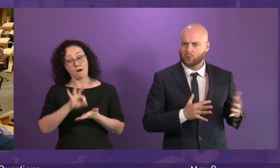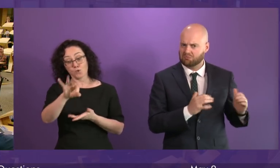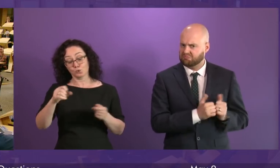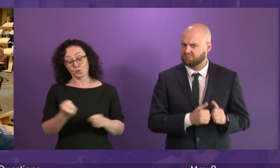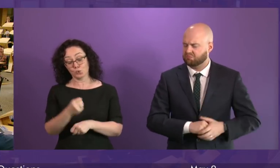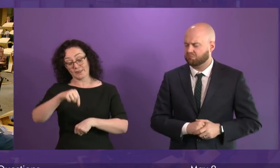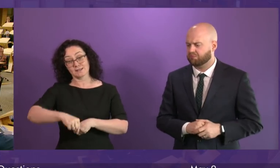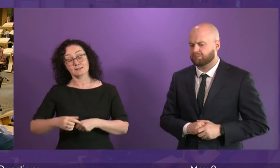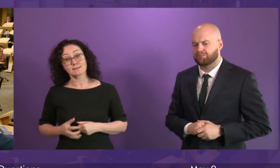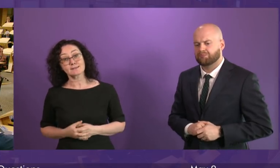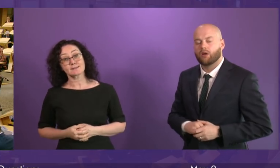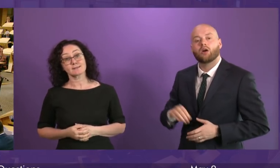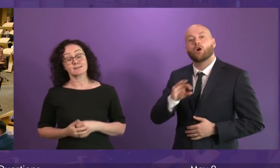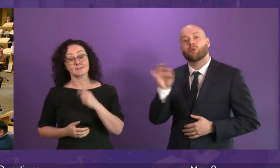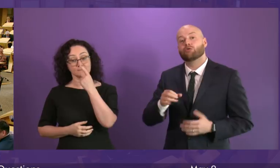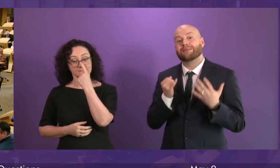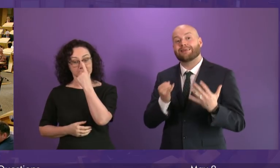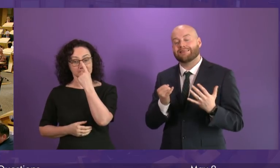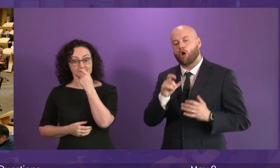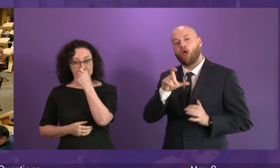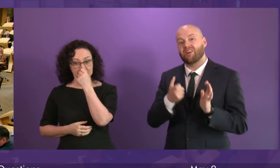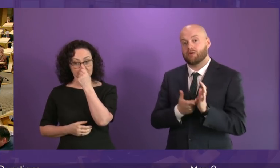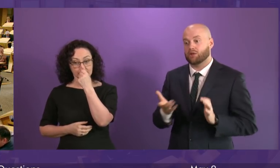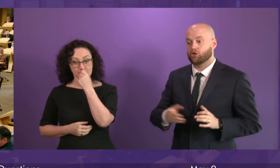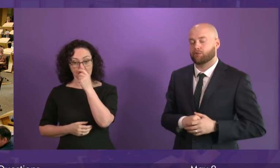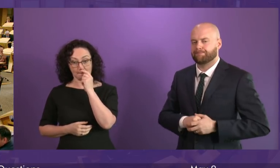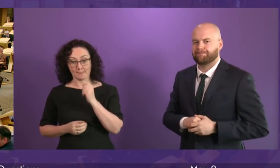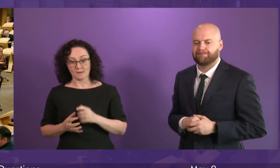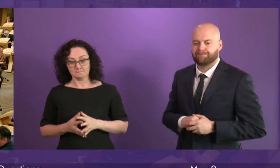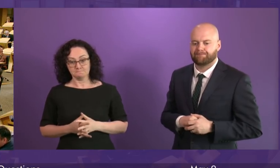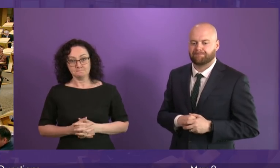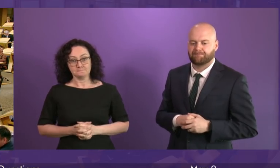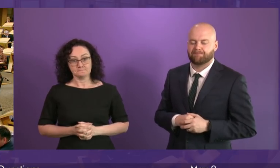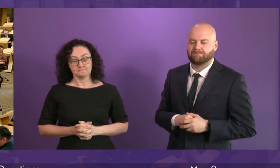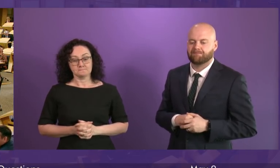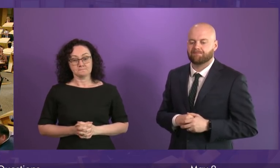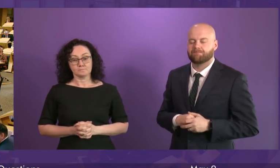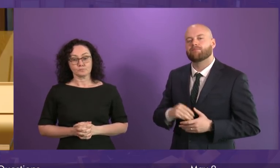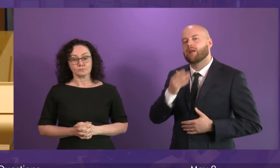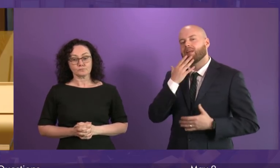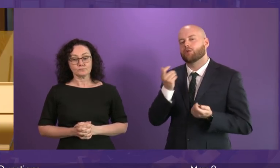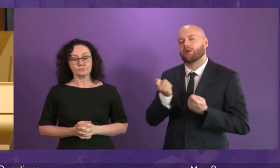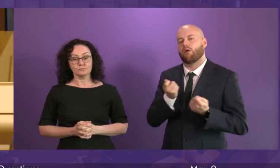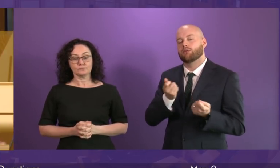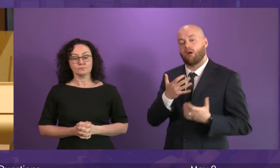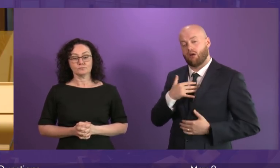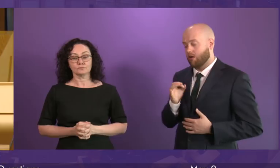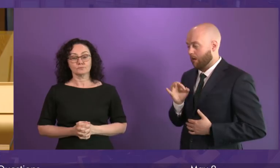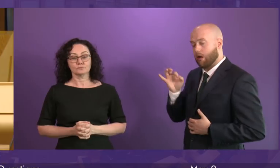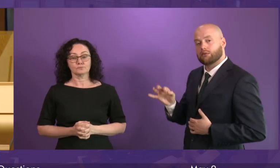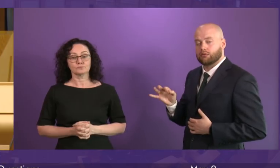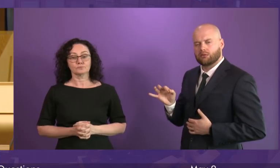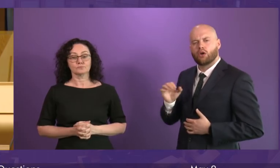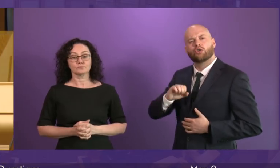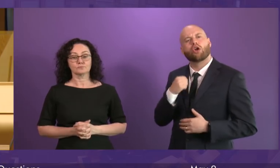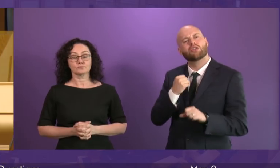Question number six, Claudia Beamish. Thank you, Presiding Officer. To ask the First Minister what the Scottish Government's